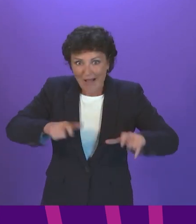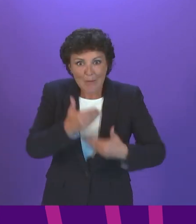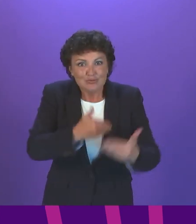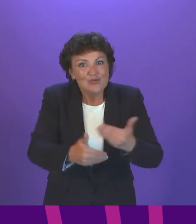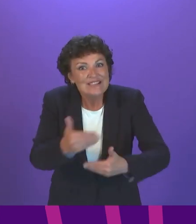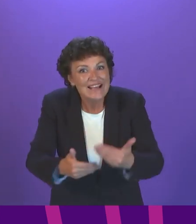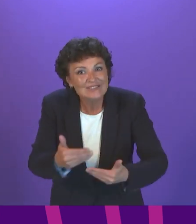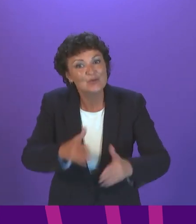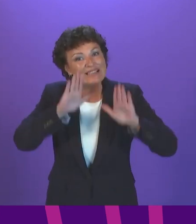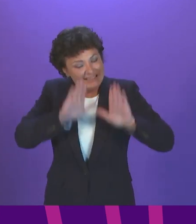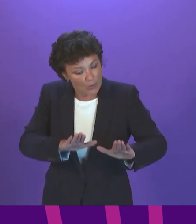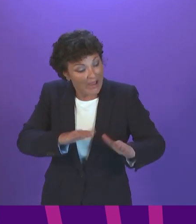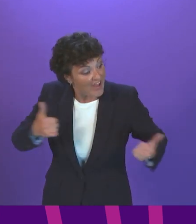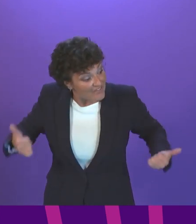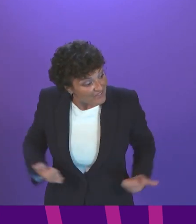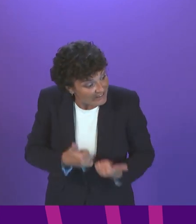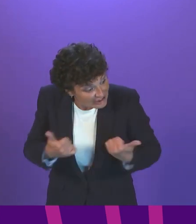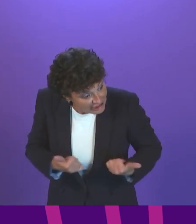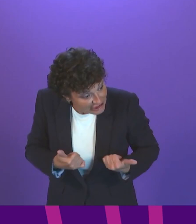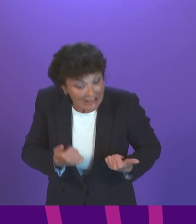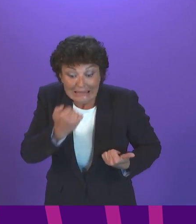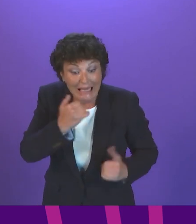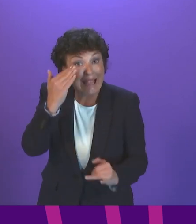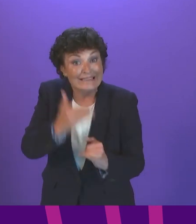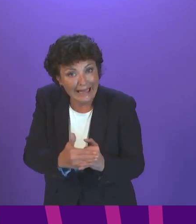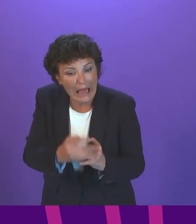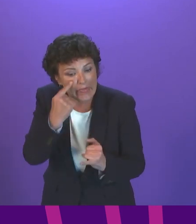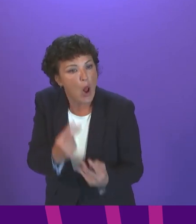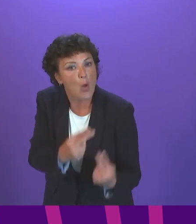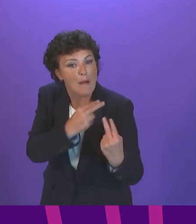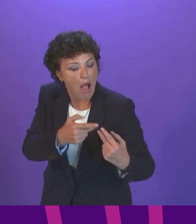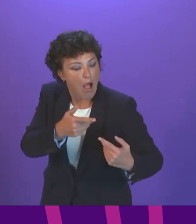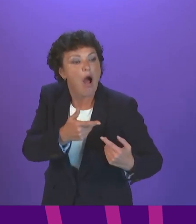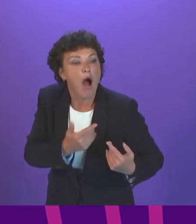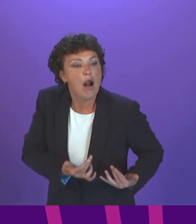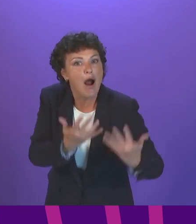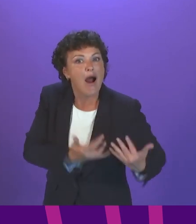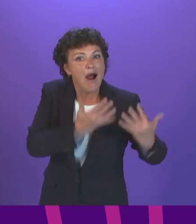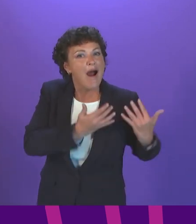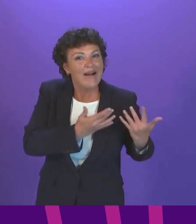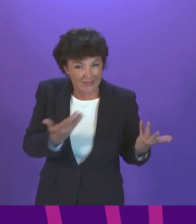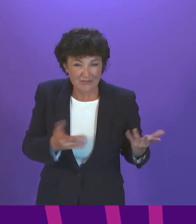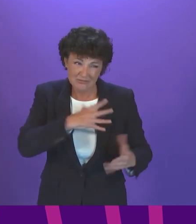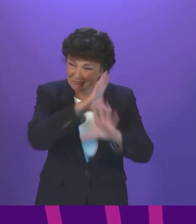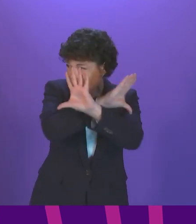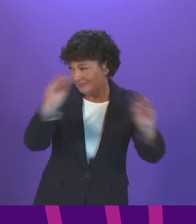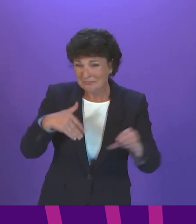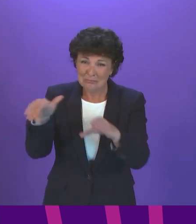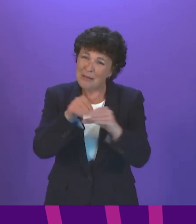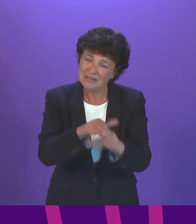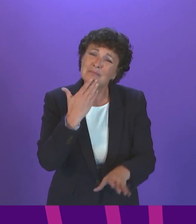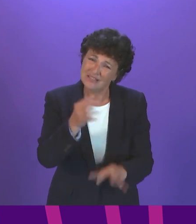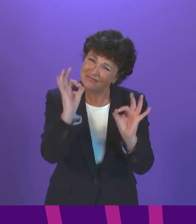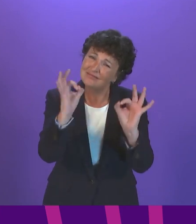takes a few days after that for the figure to be finalised. I really would encourage all members to look in detail, those who haven't done so already,